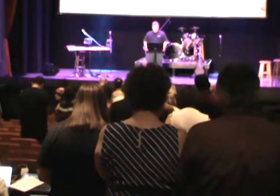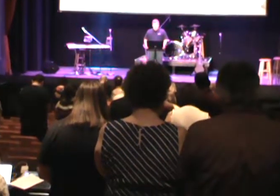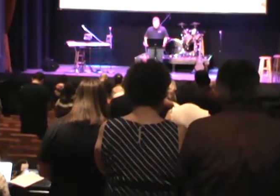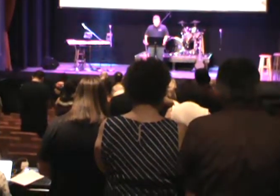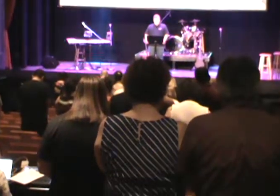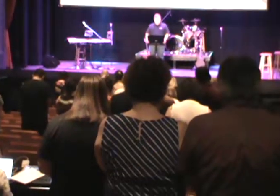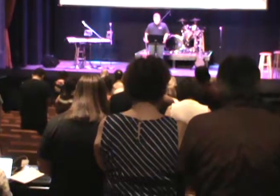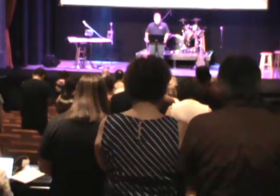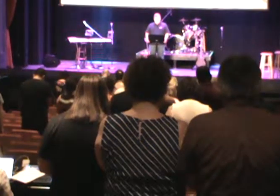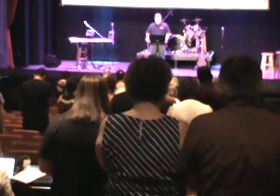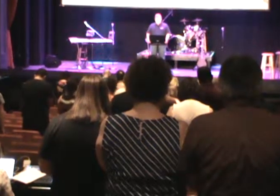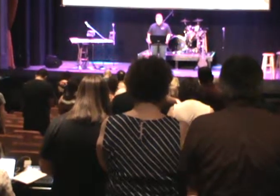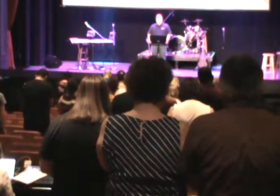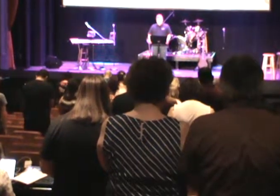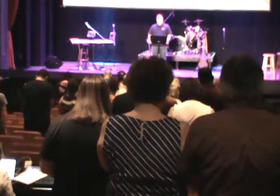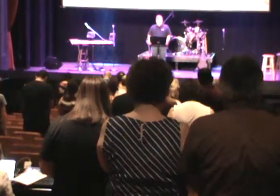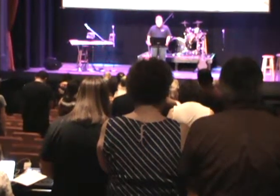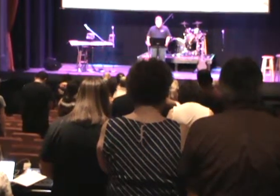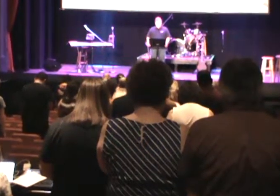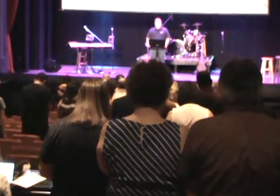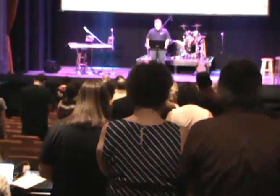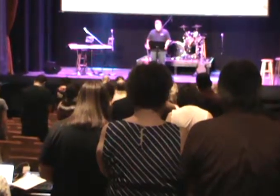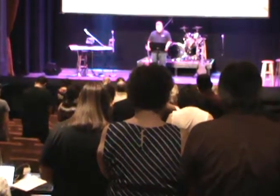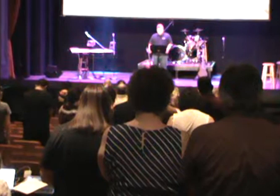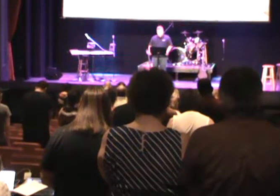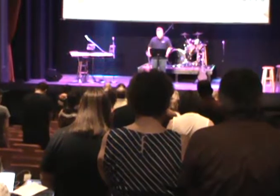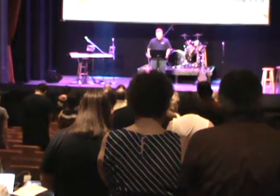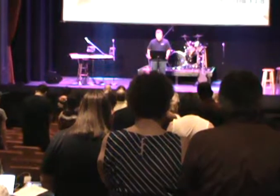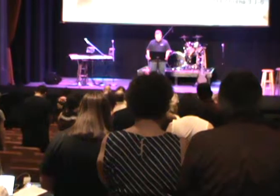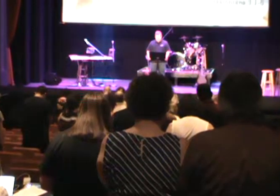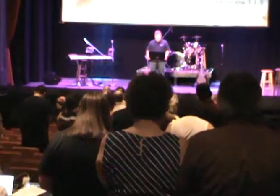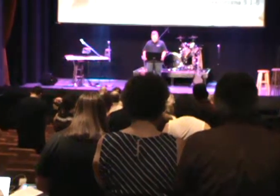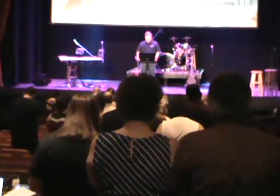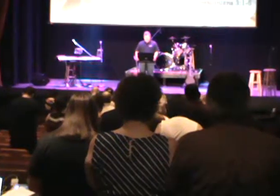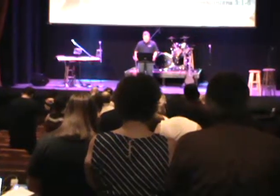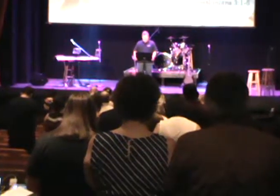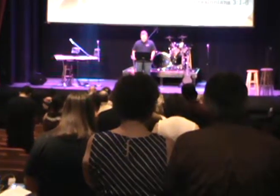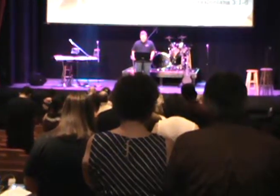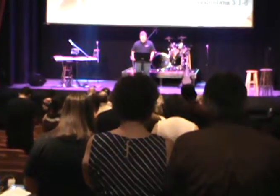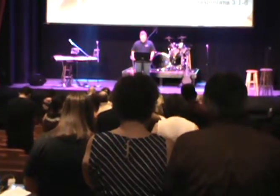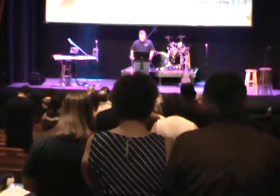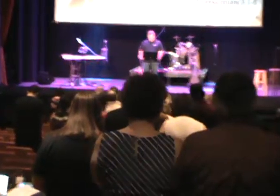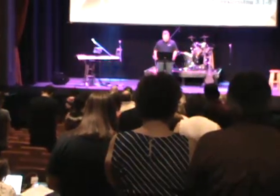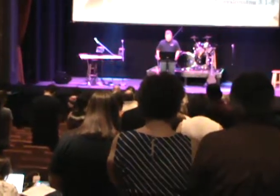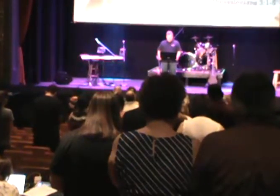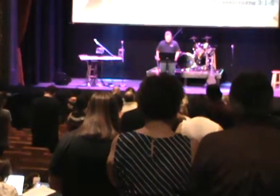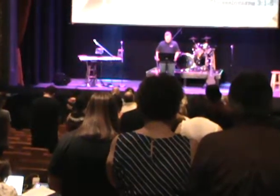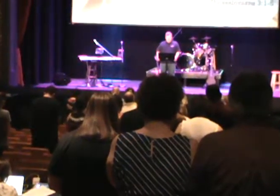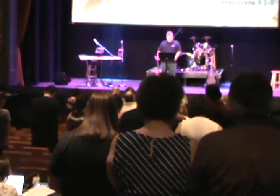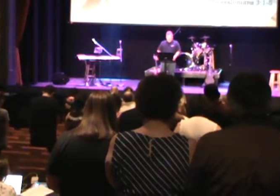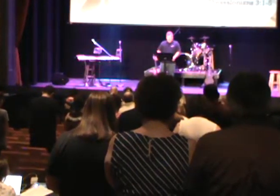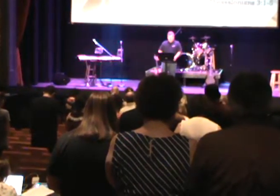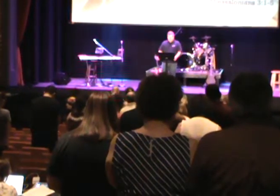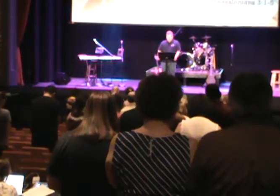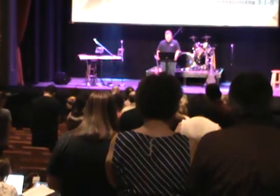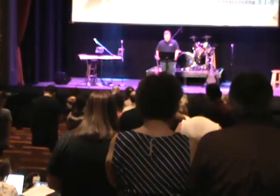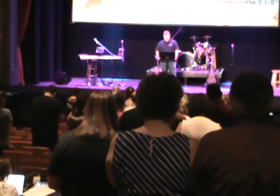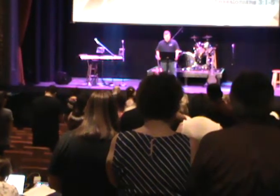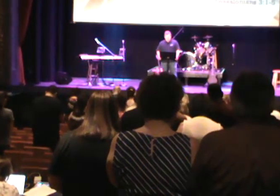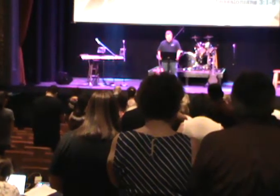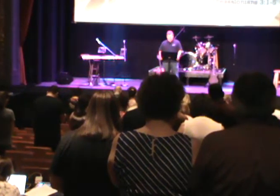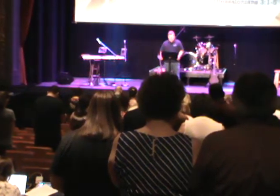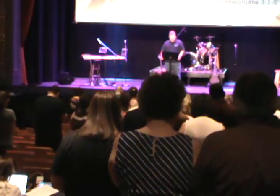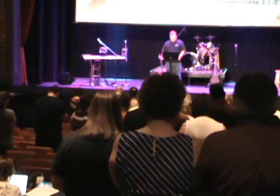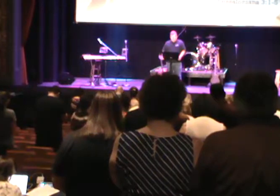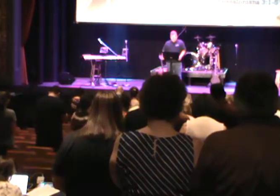Lord, I pray this morning that the Holy Spirit just takes over this place. Lord, that the Holy Spirit